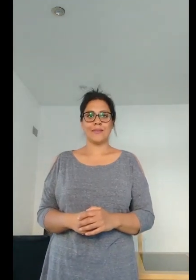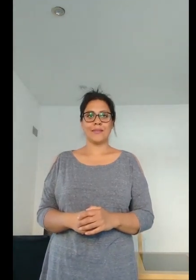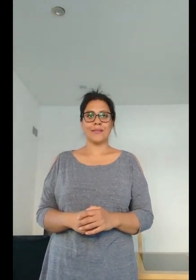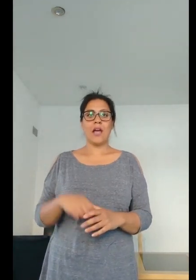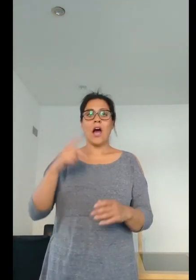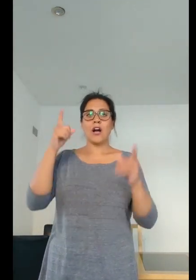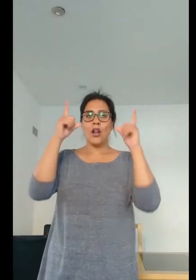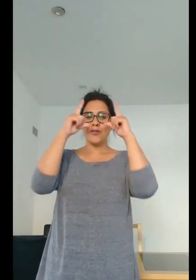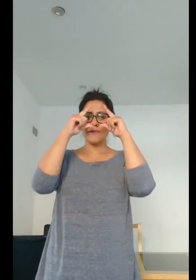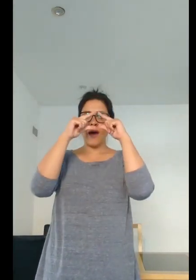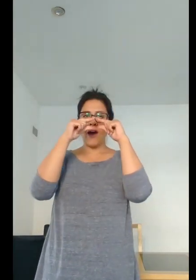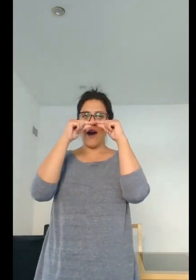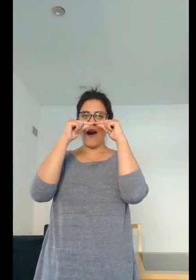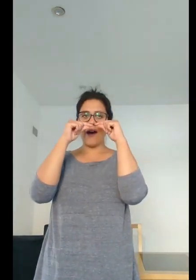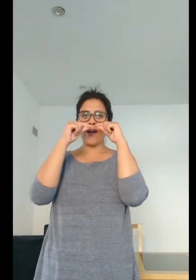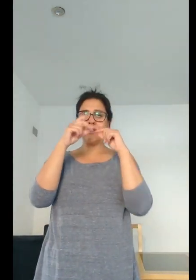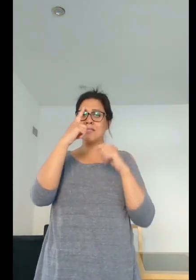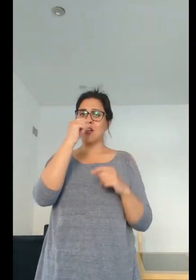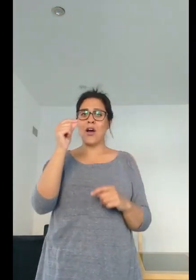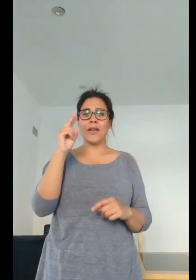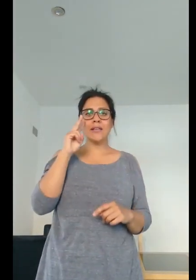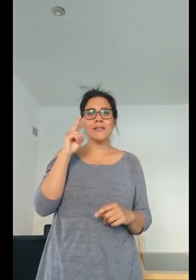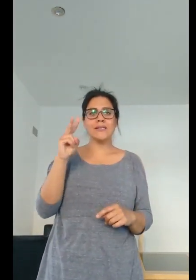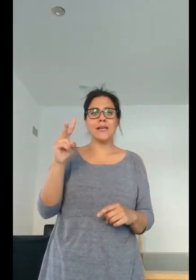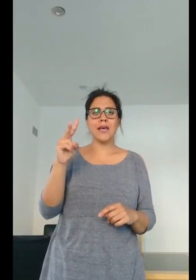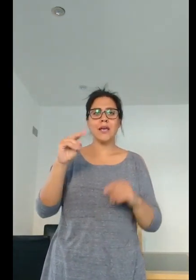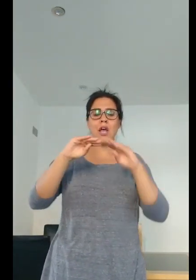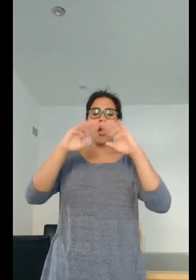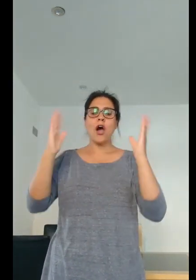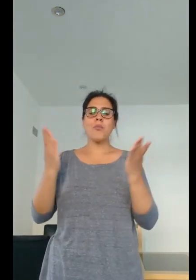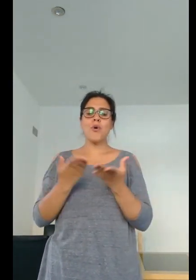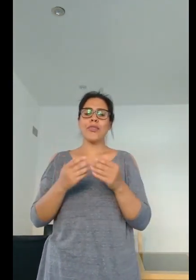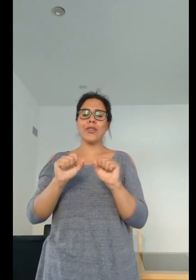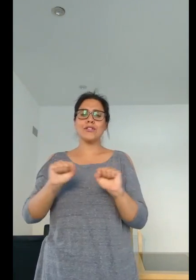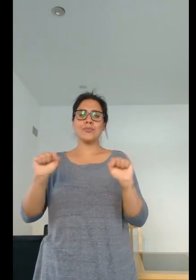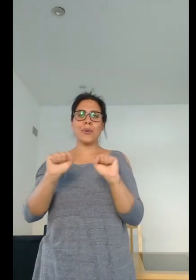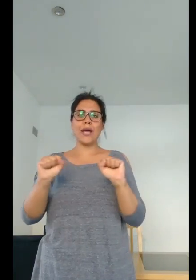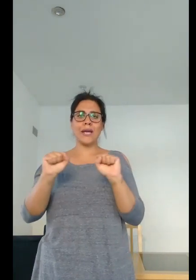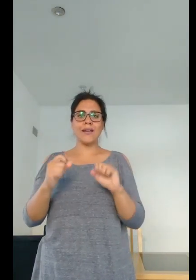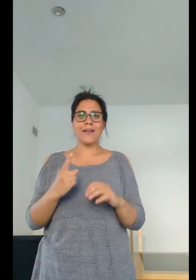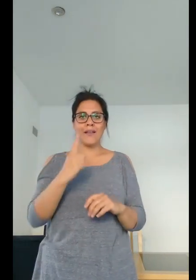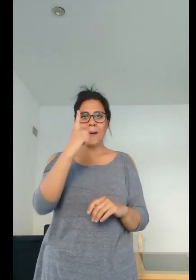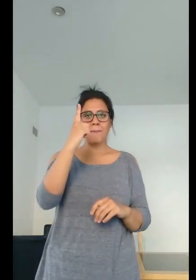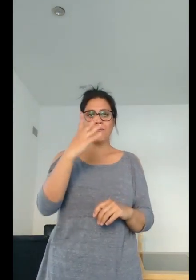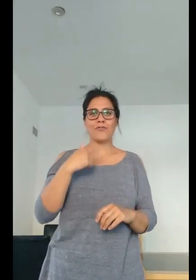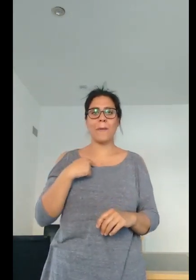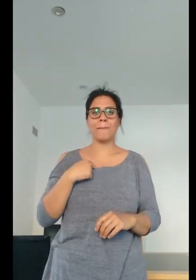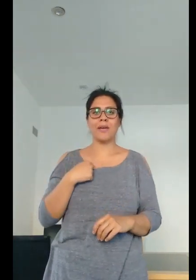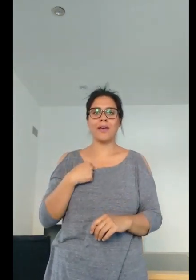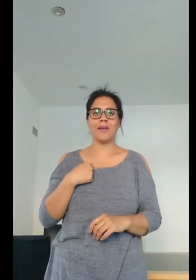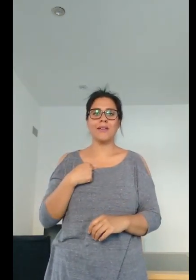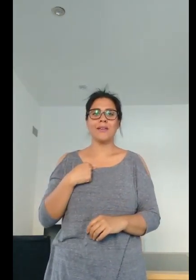I close my eyes, and I can see a world that's waiting up for me,